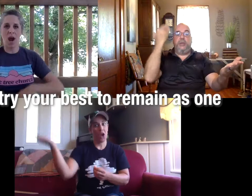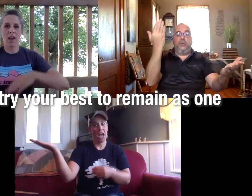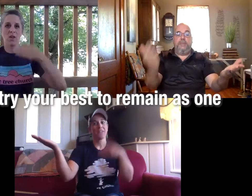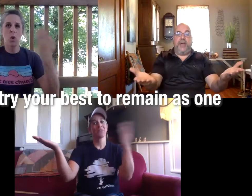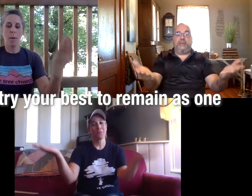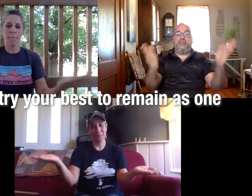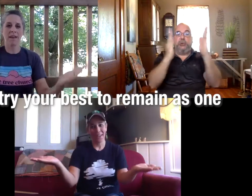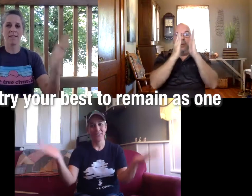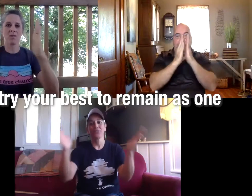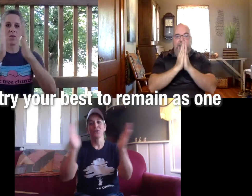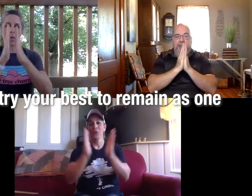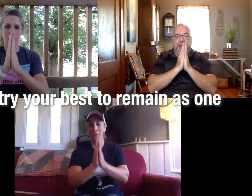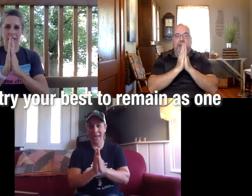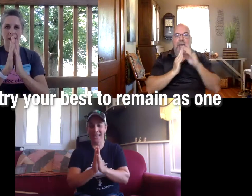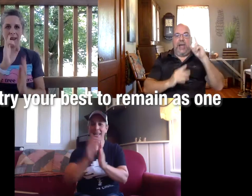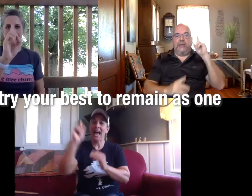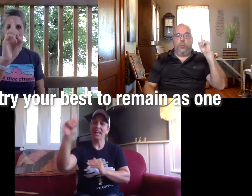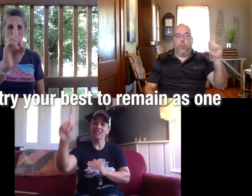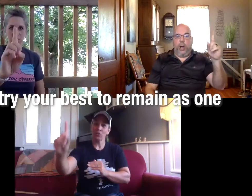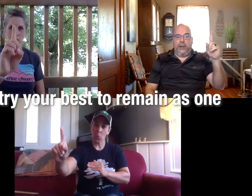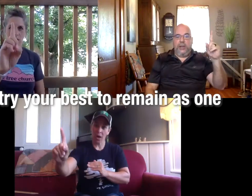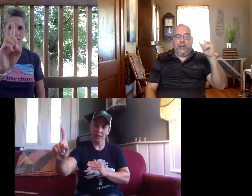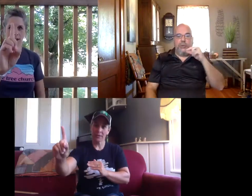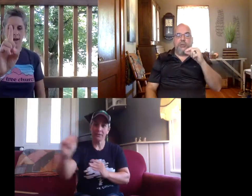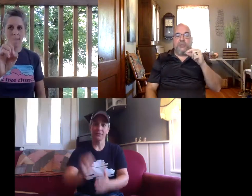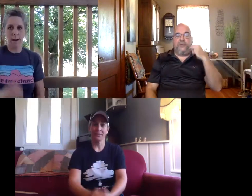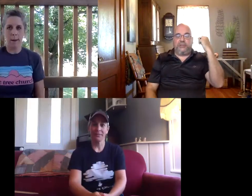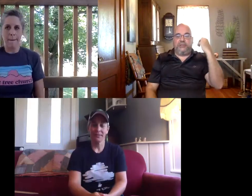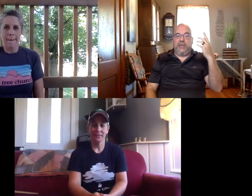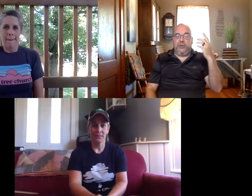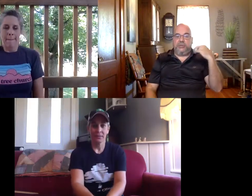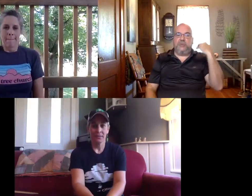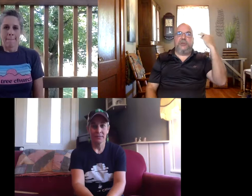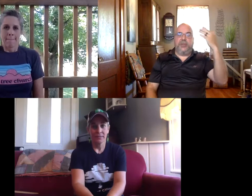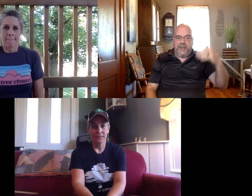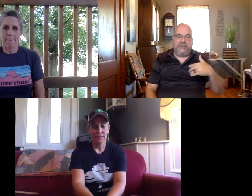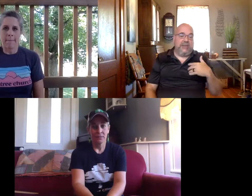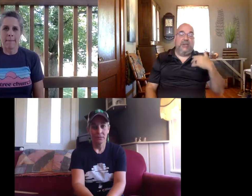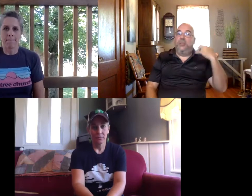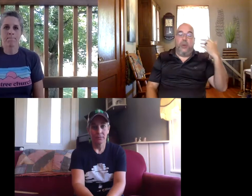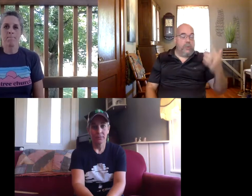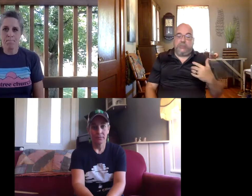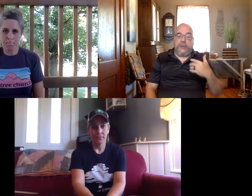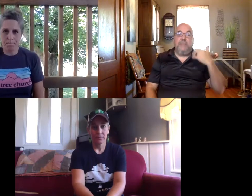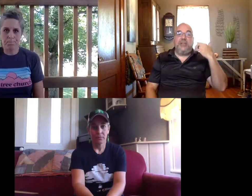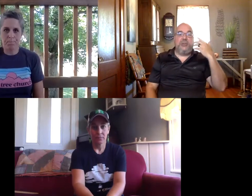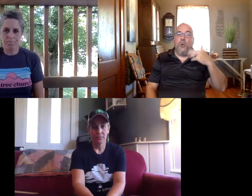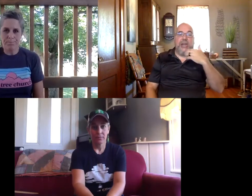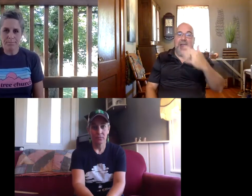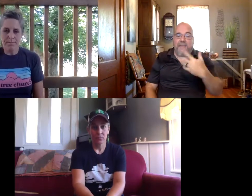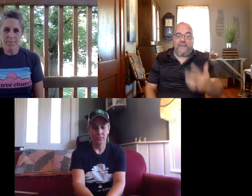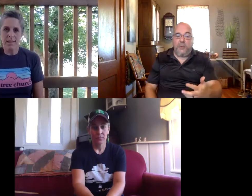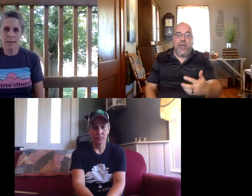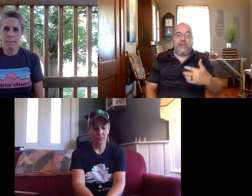your best to remain as one and when you do these verses say them to yourself so that makes sense the holy spirit makes